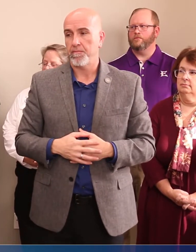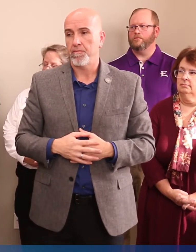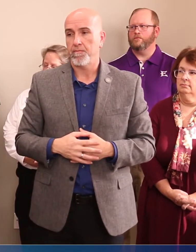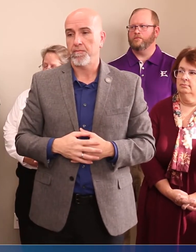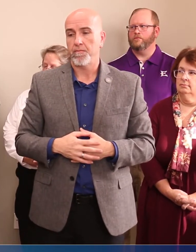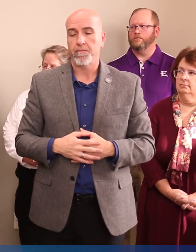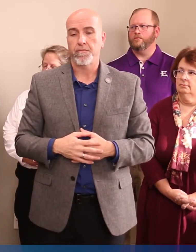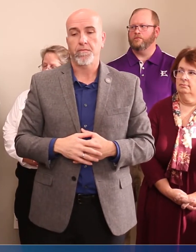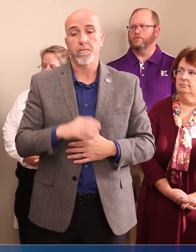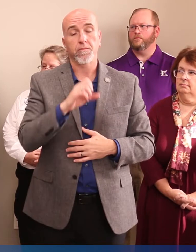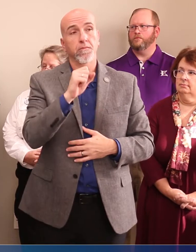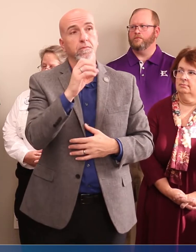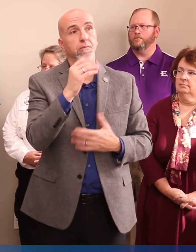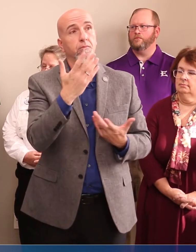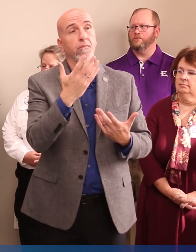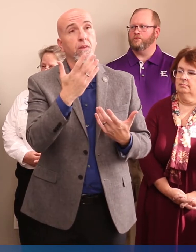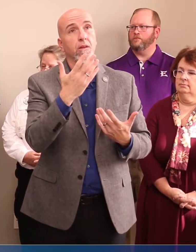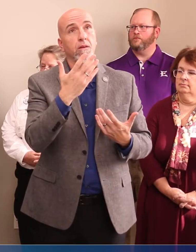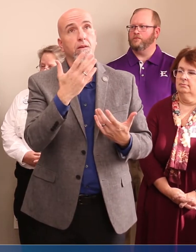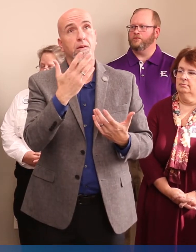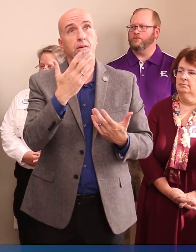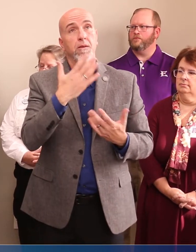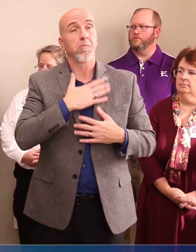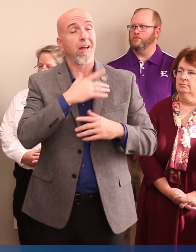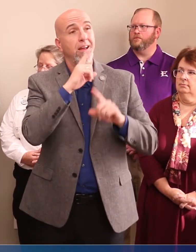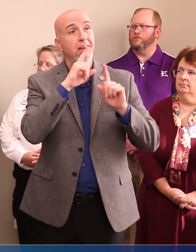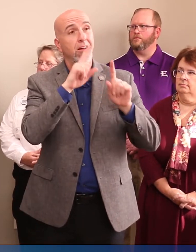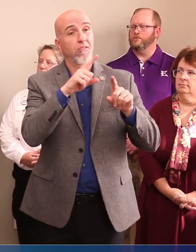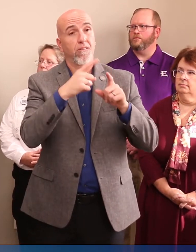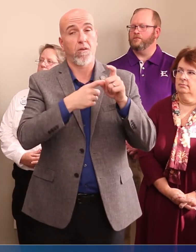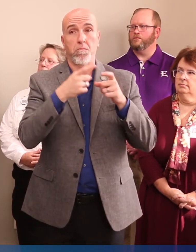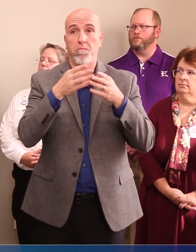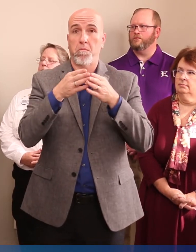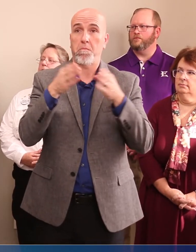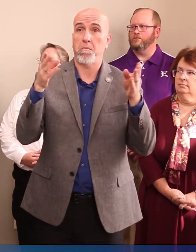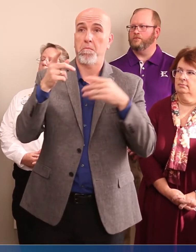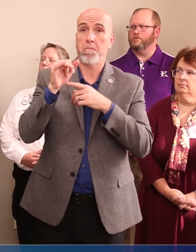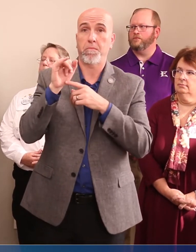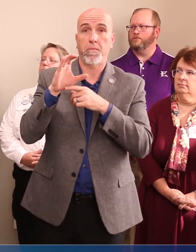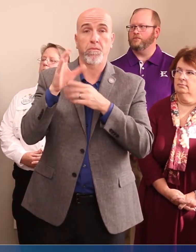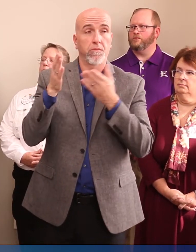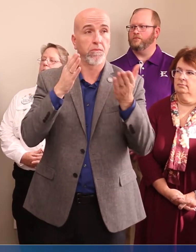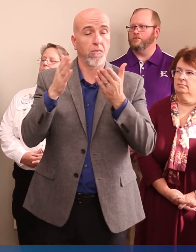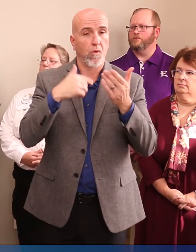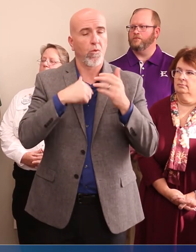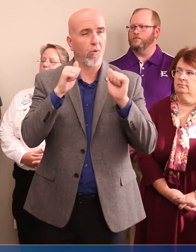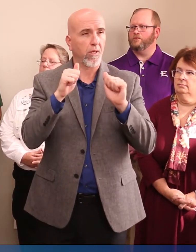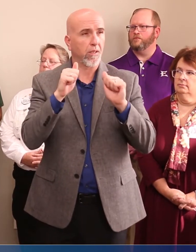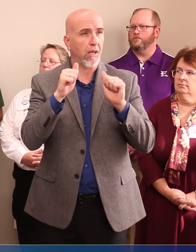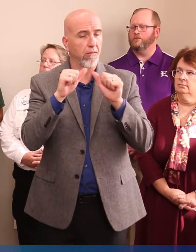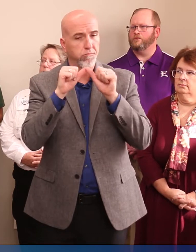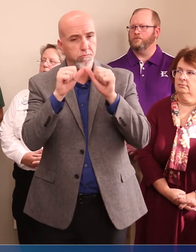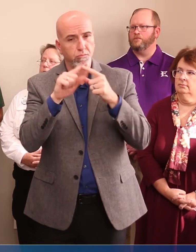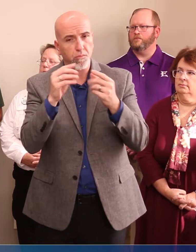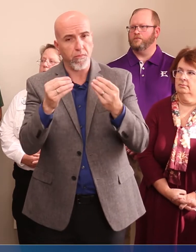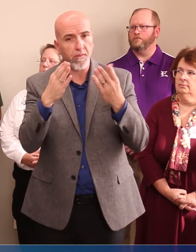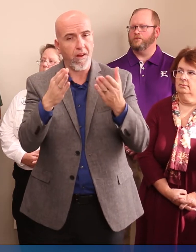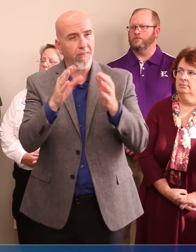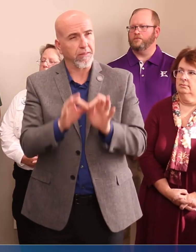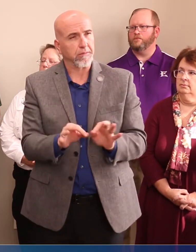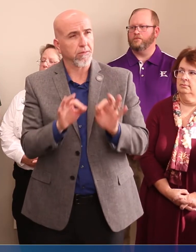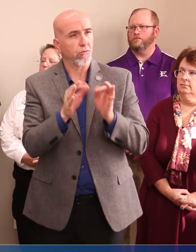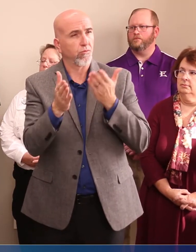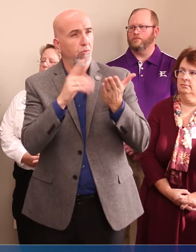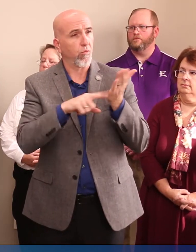So the answer is that from a public service standpoint, we can continue to provide the essential services that you